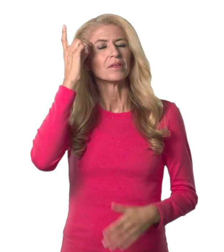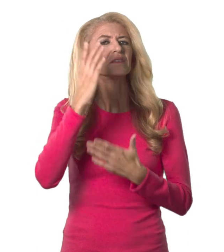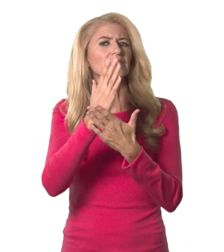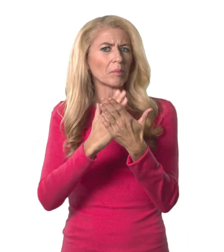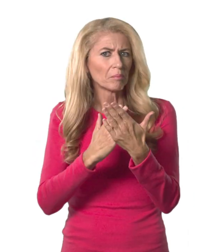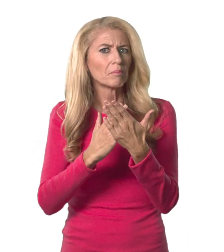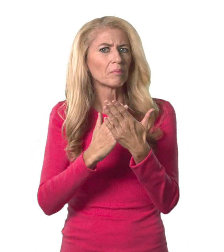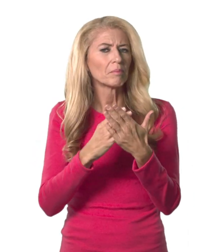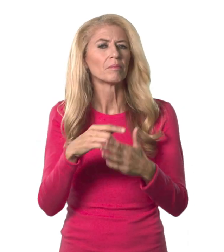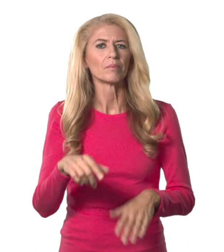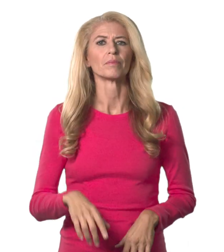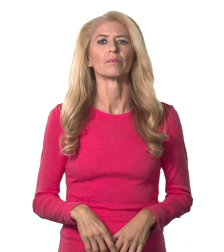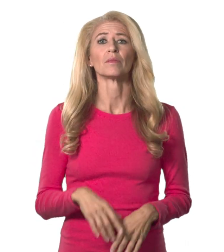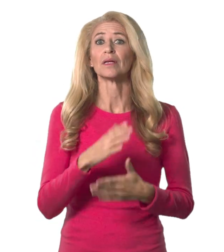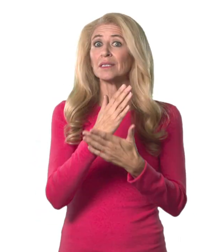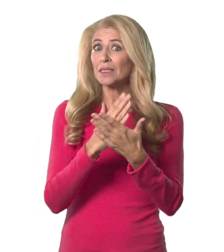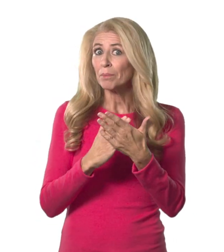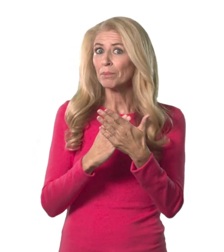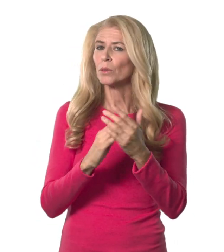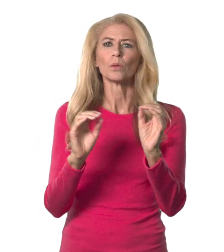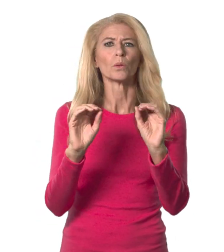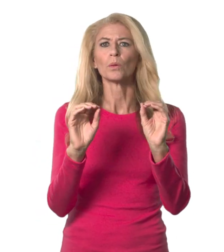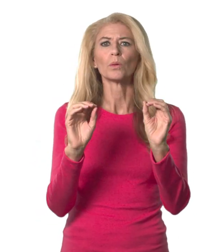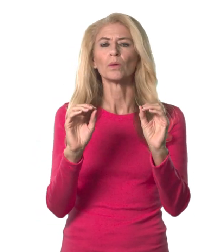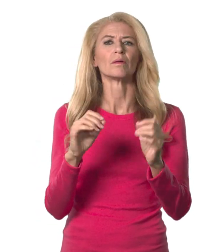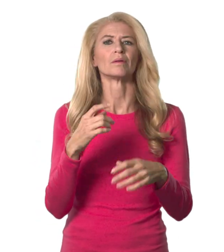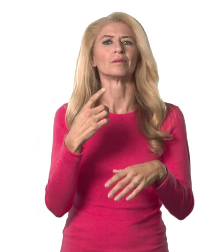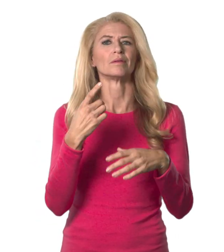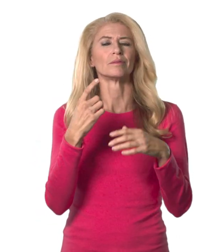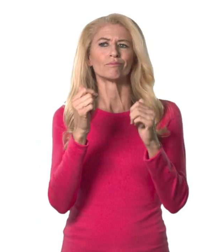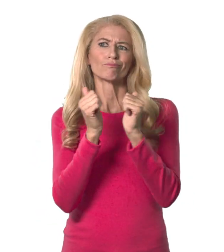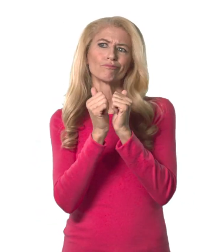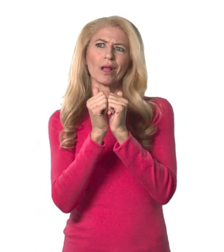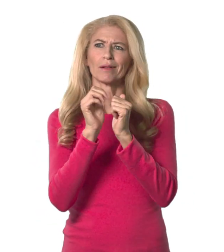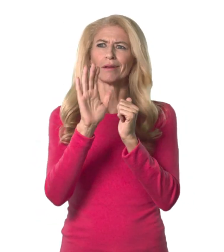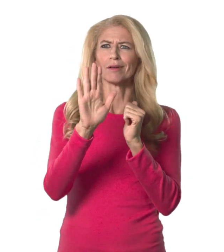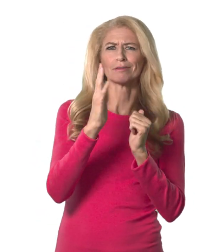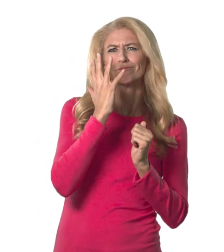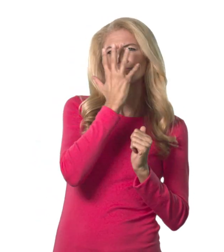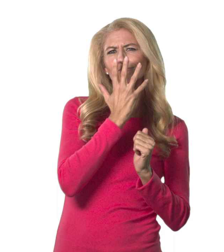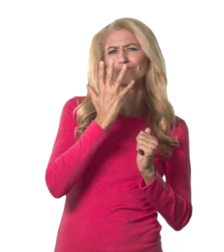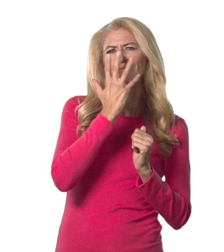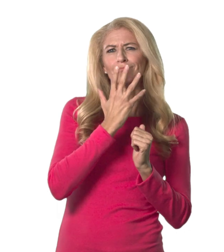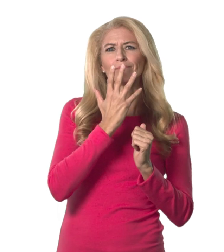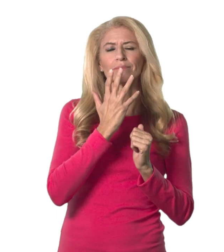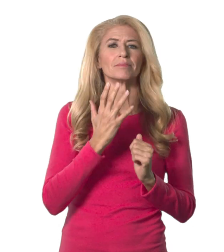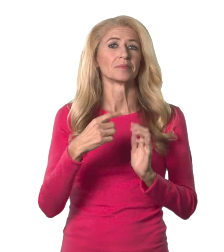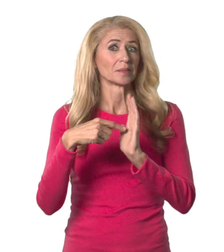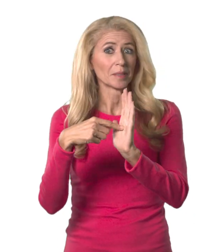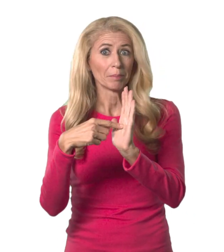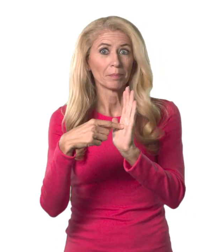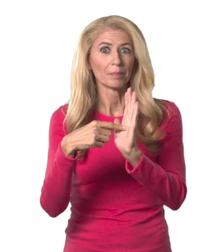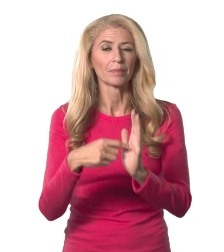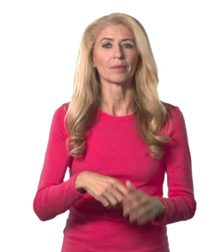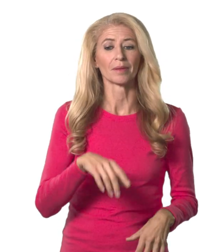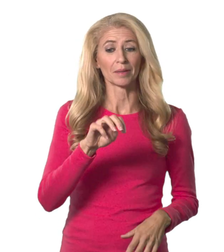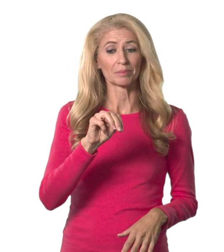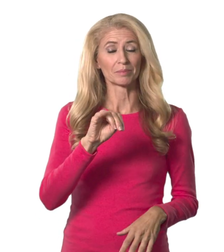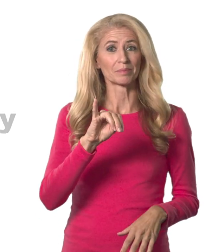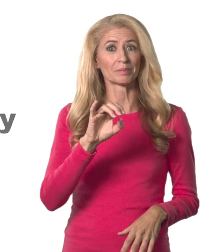forehead. Some other names might not use a letter, but will use a physical attribute. For example, the name Missy